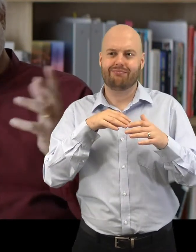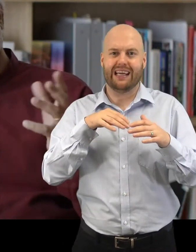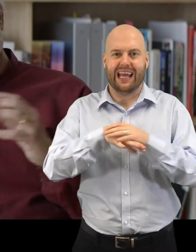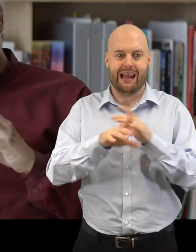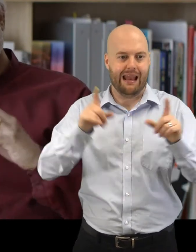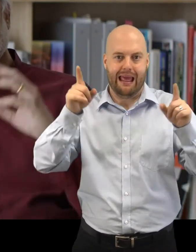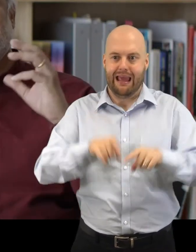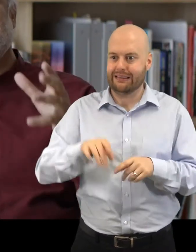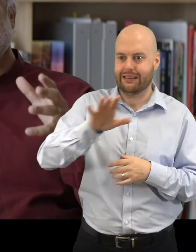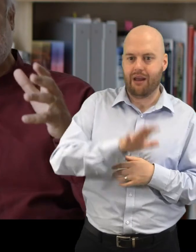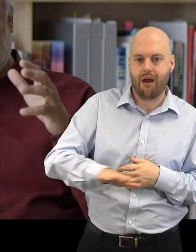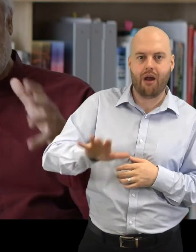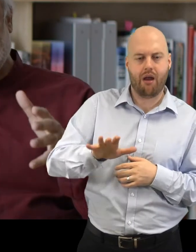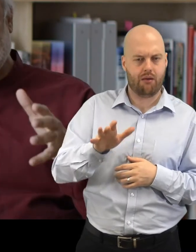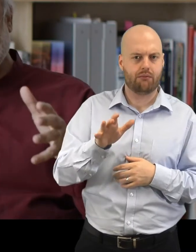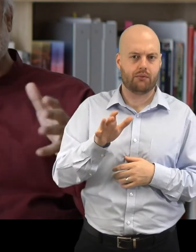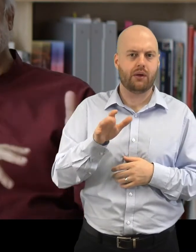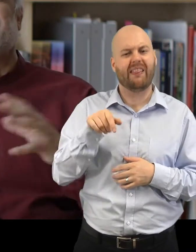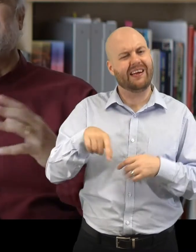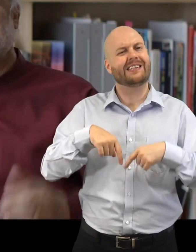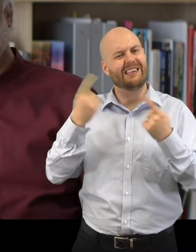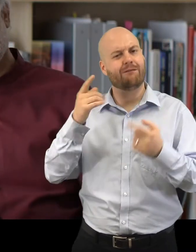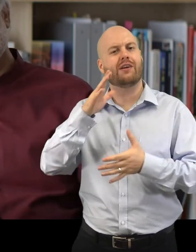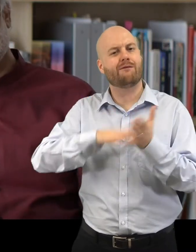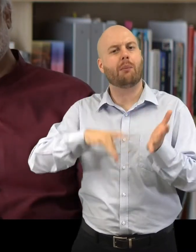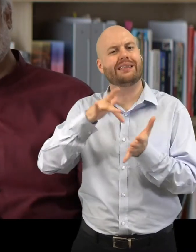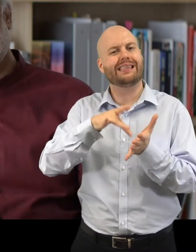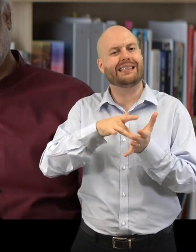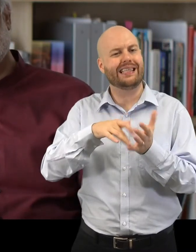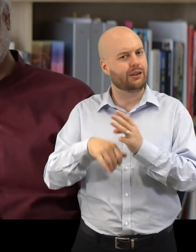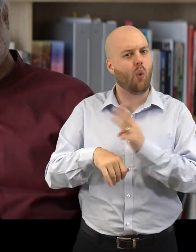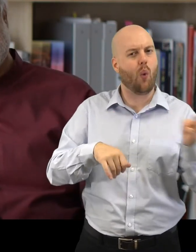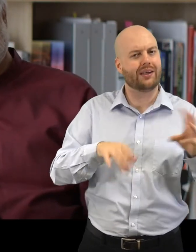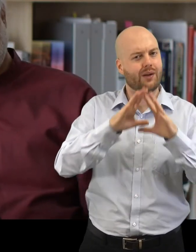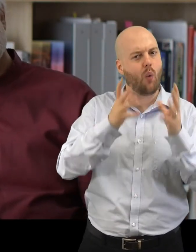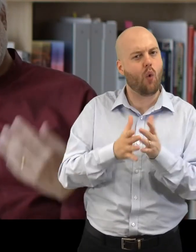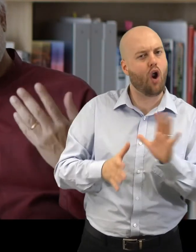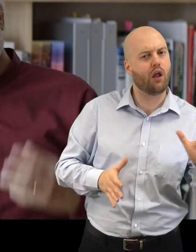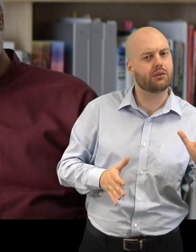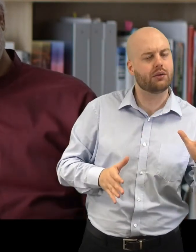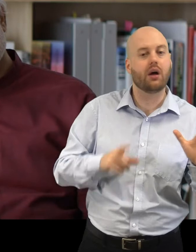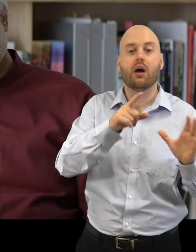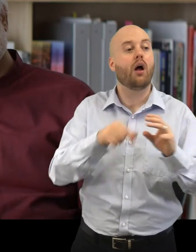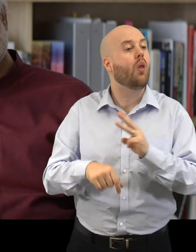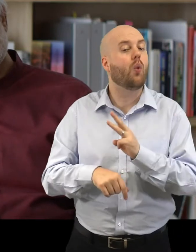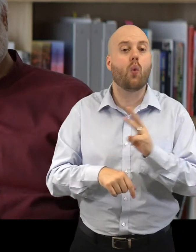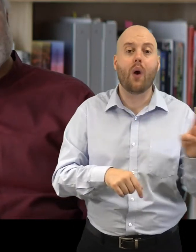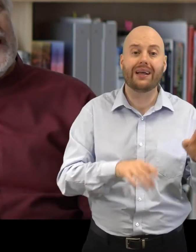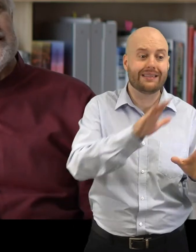South Asia and in India particularly say different from cities in the West. And I would argue that cities in the West